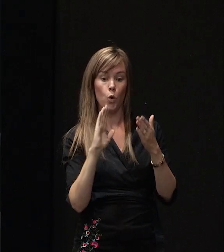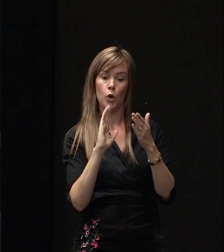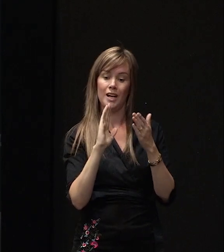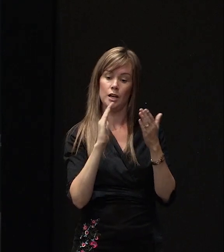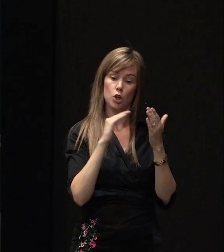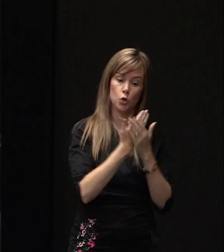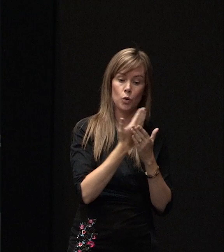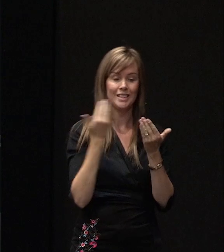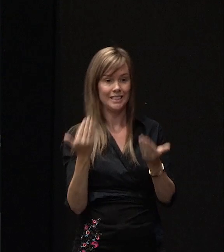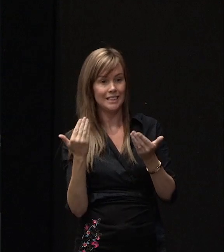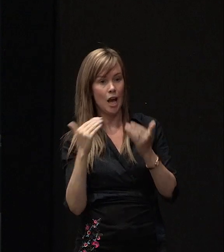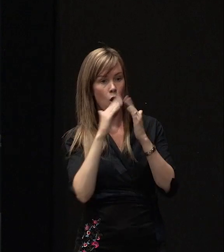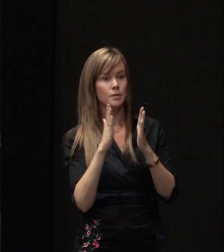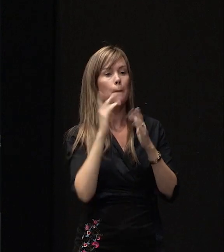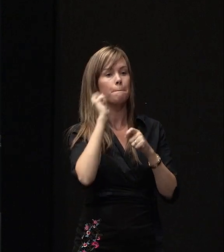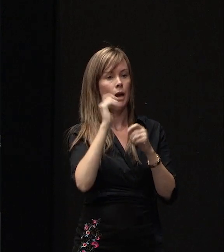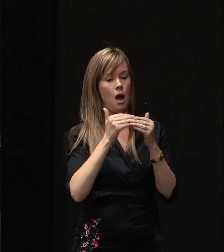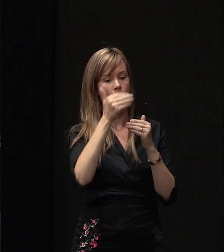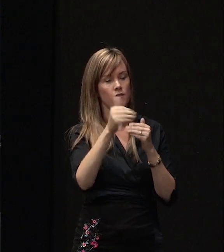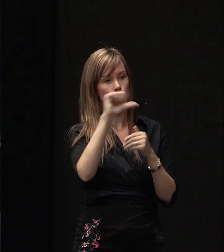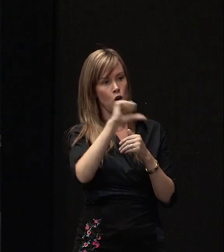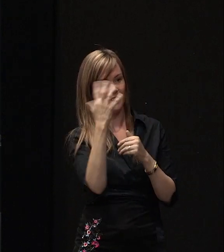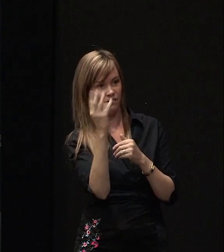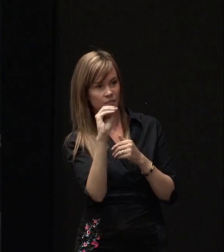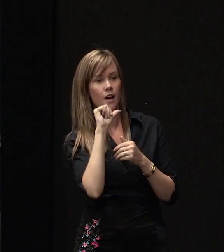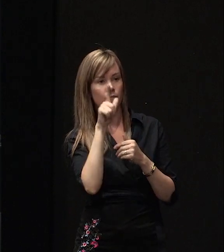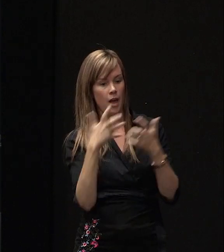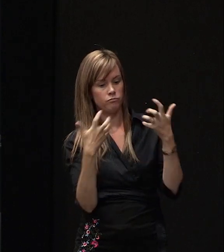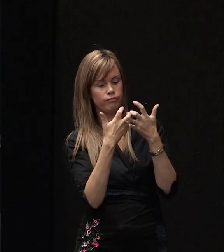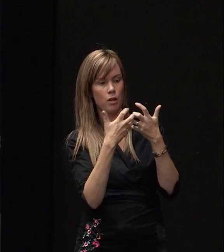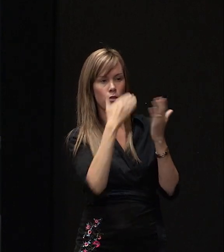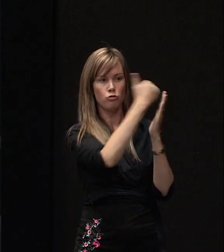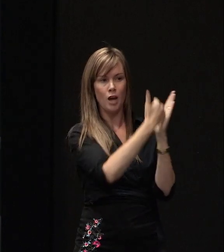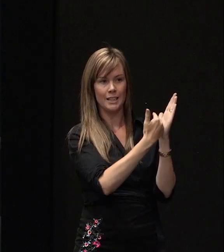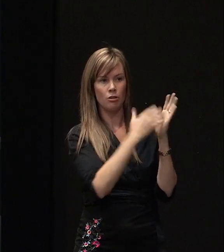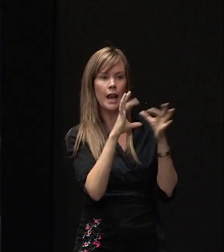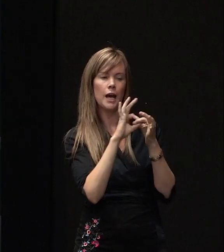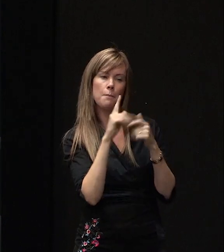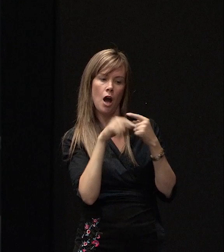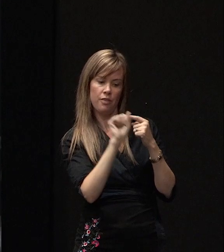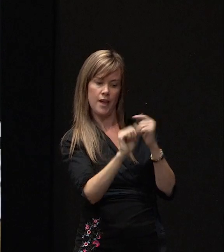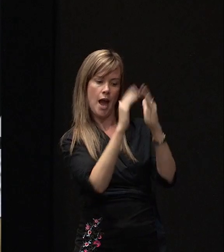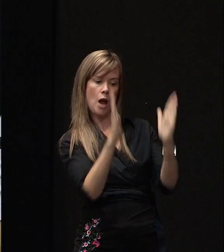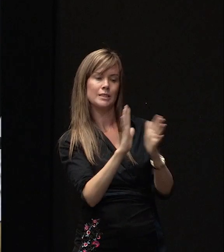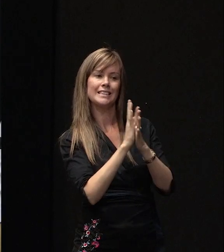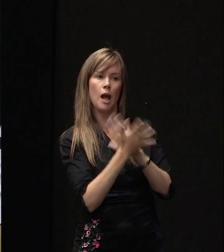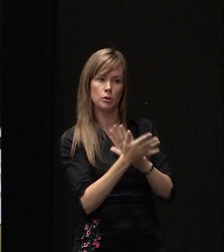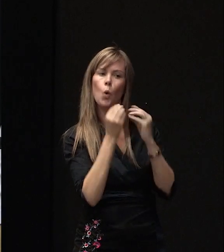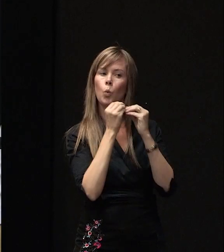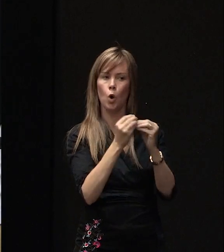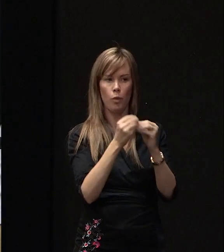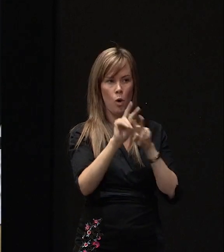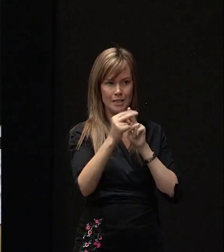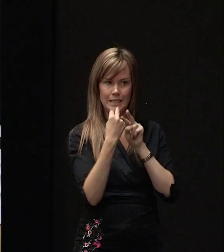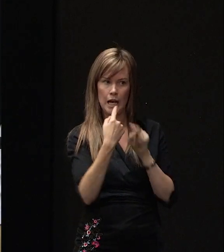built post 1950, providing obviously they meet certain criteria around damage, etc. So it's worthwhile coming to speak to us if